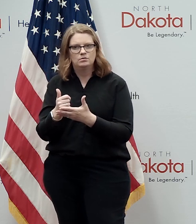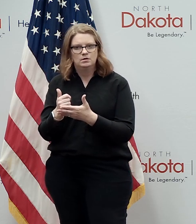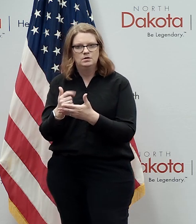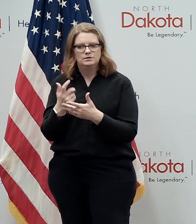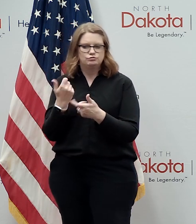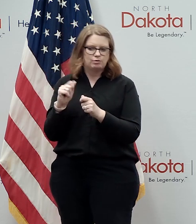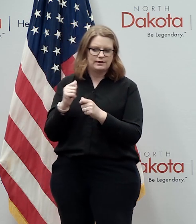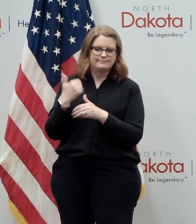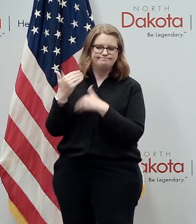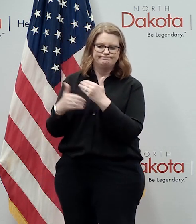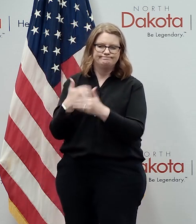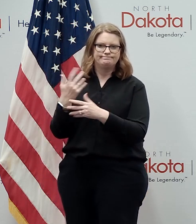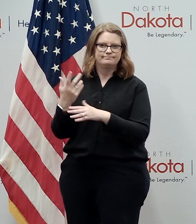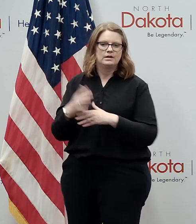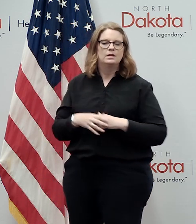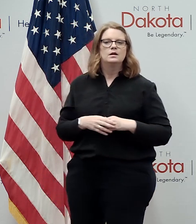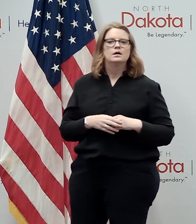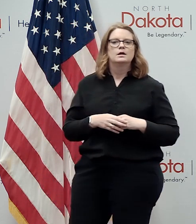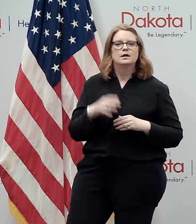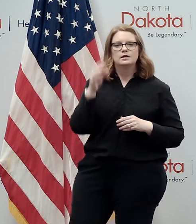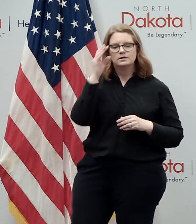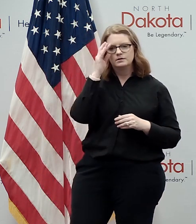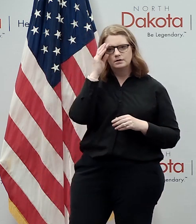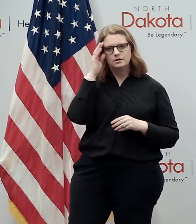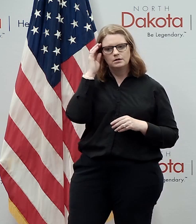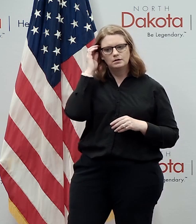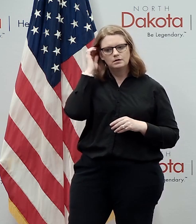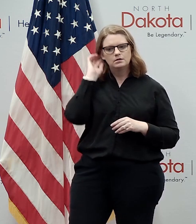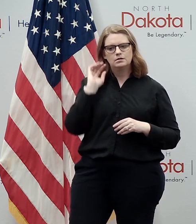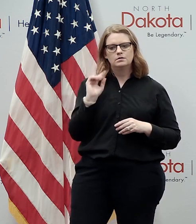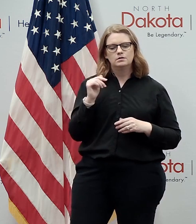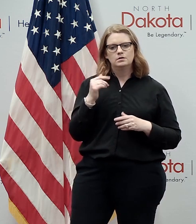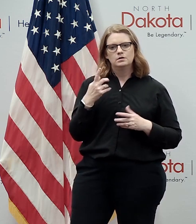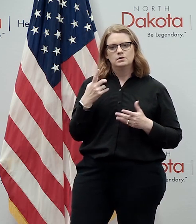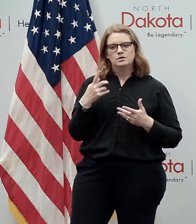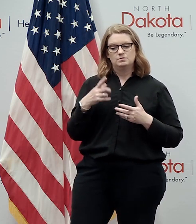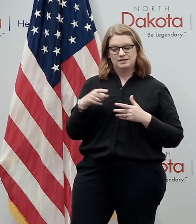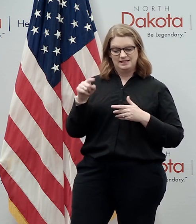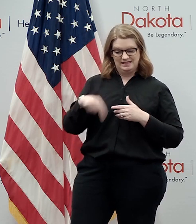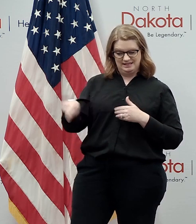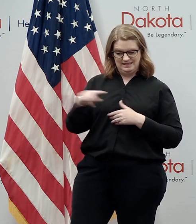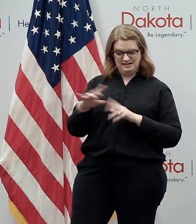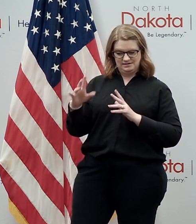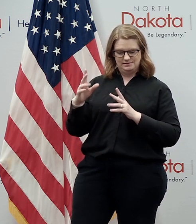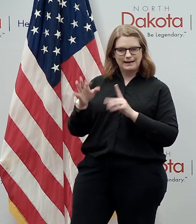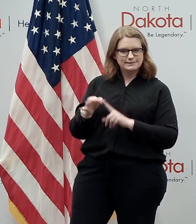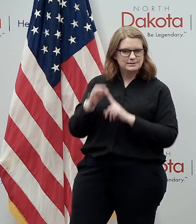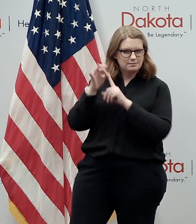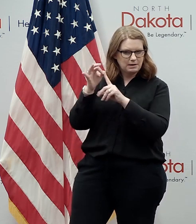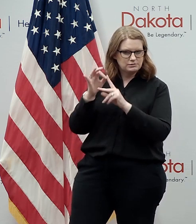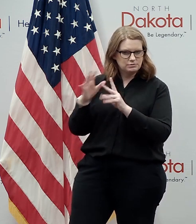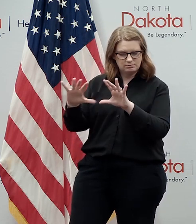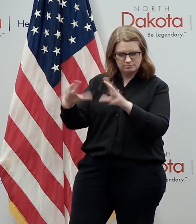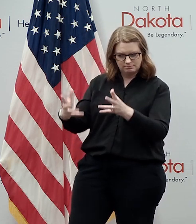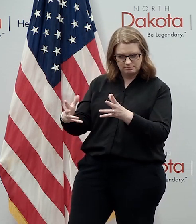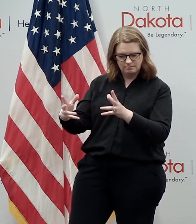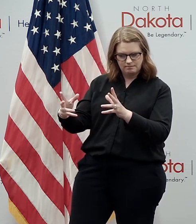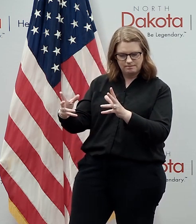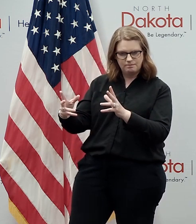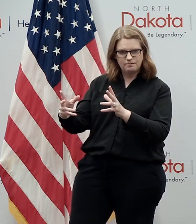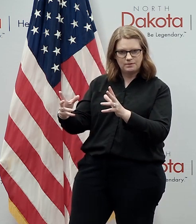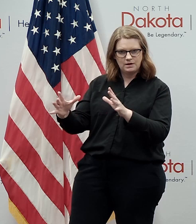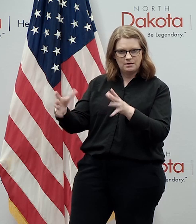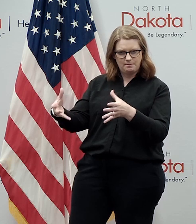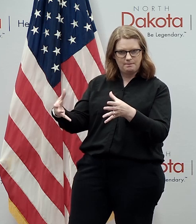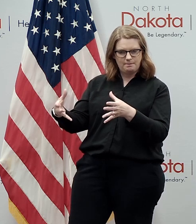process. And I think the other thing that becomes a part of this when we talk about vulnerable populations and sometimes they're served in different areas is the